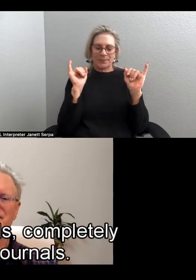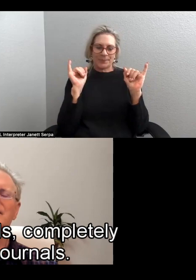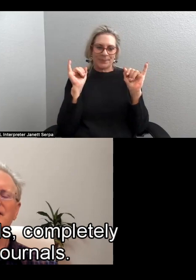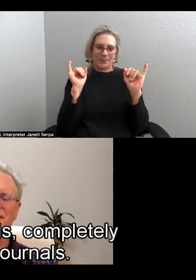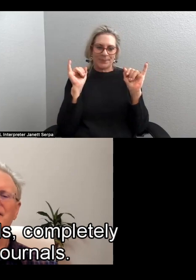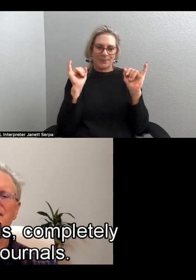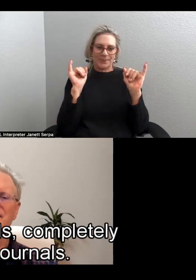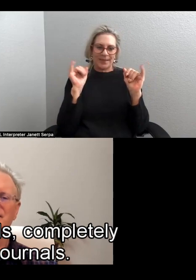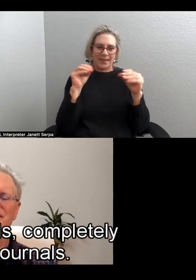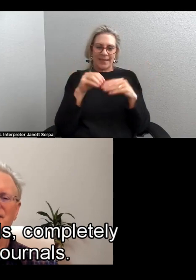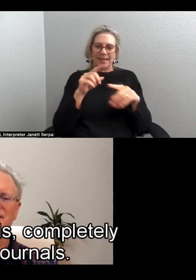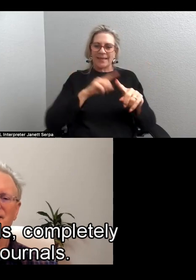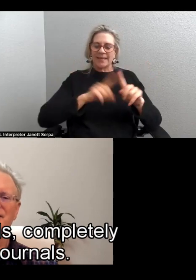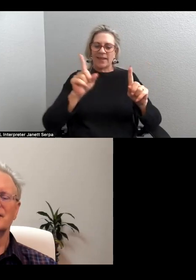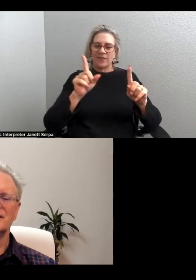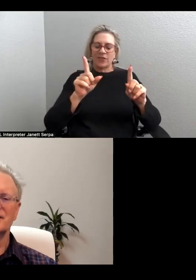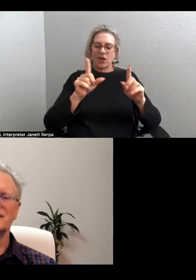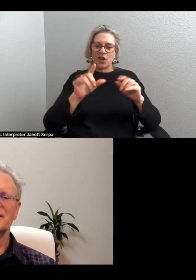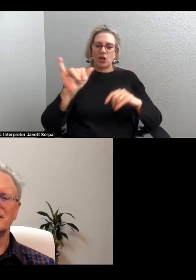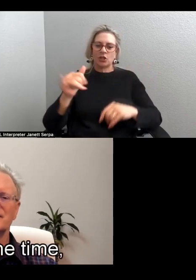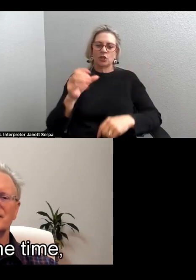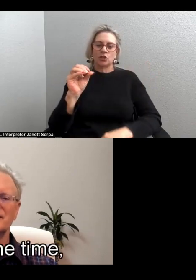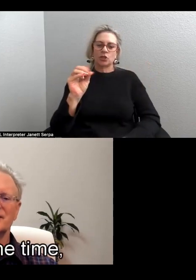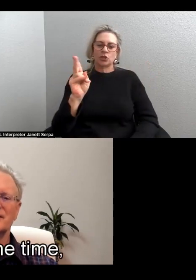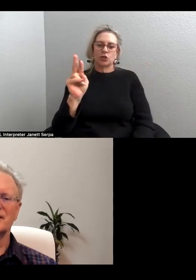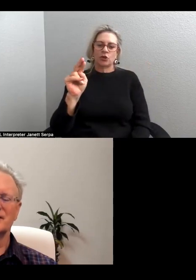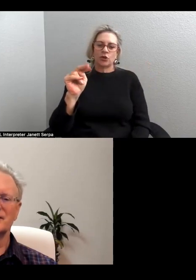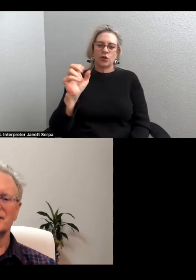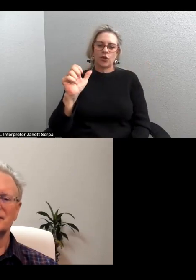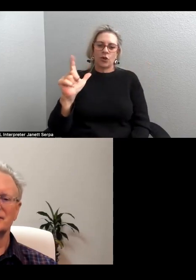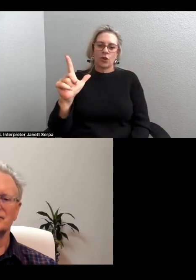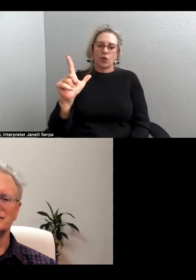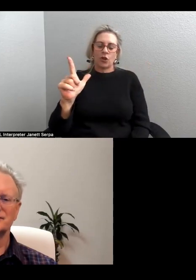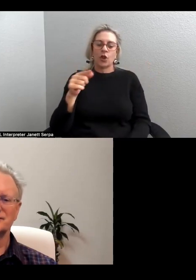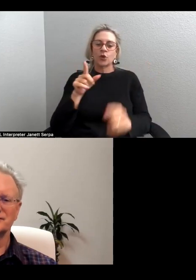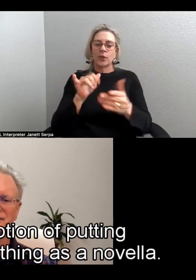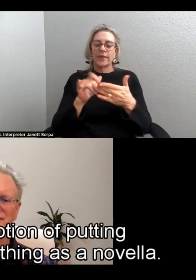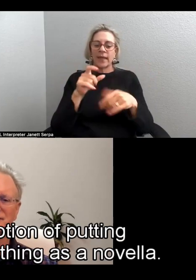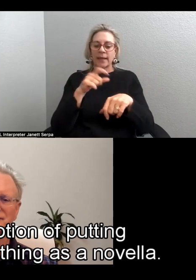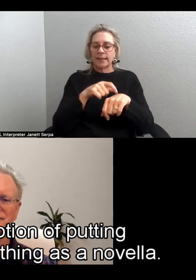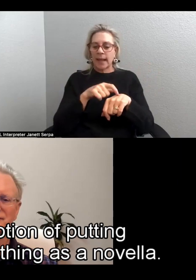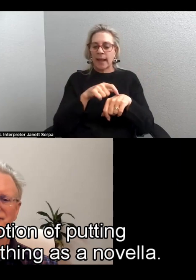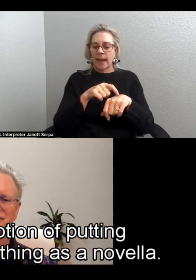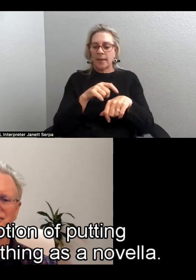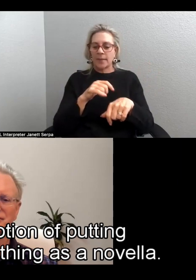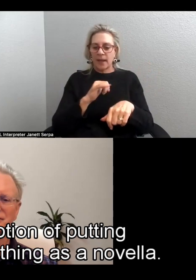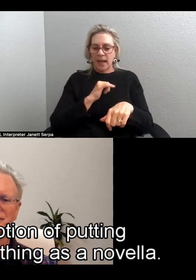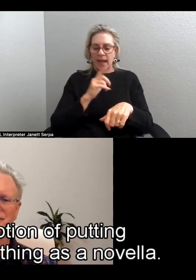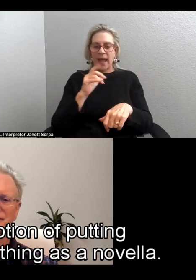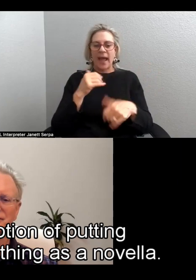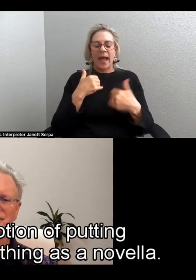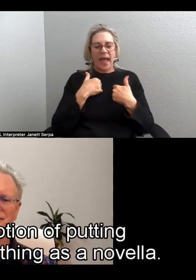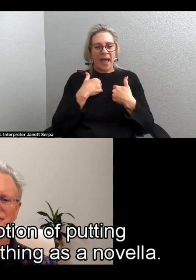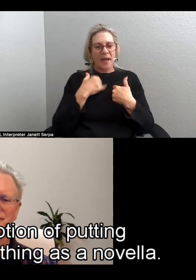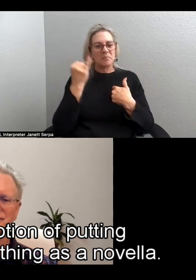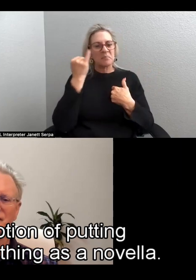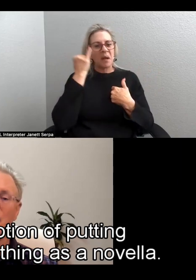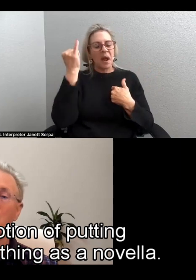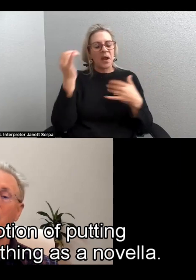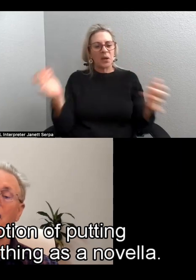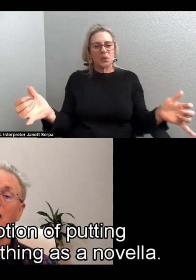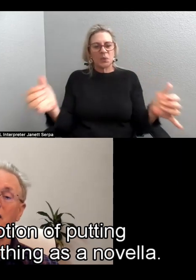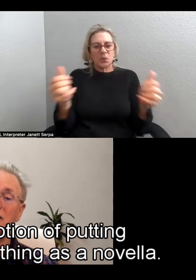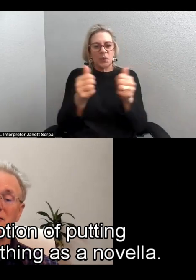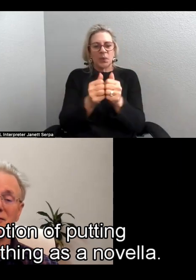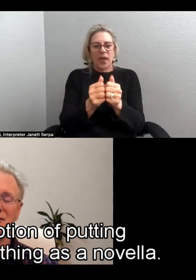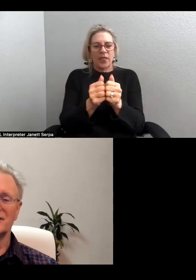different journals, completely different journals. And at the time, I had a vague notion of putting together this